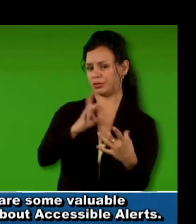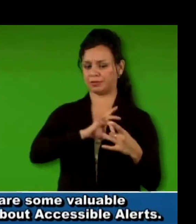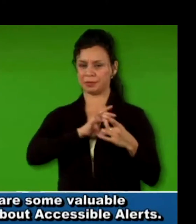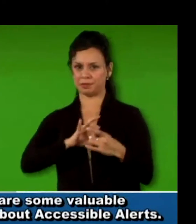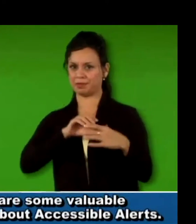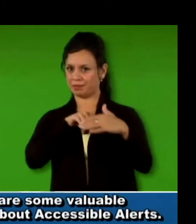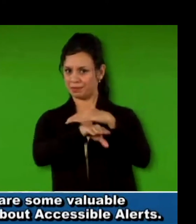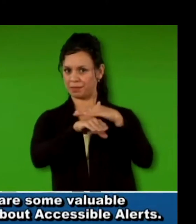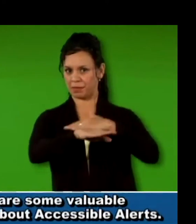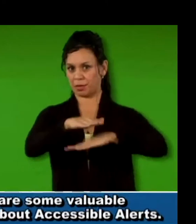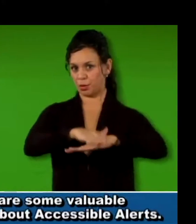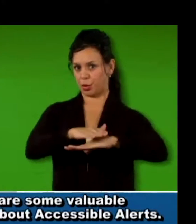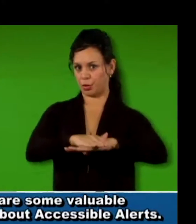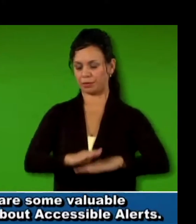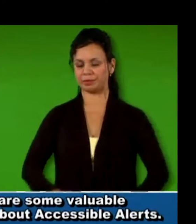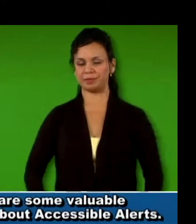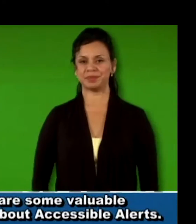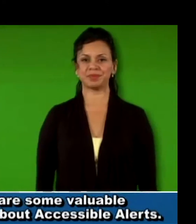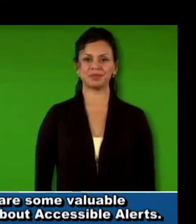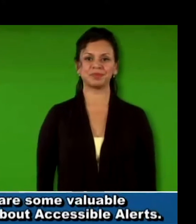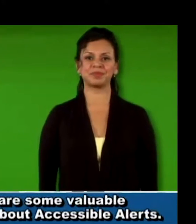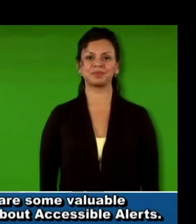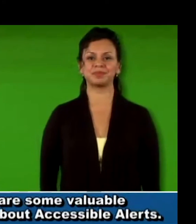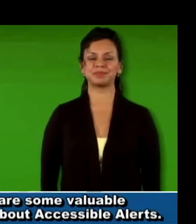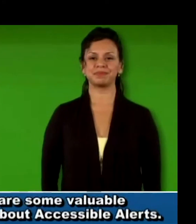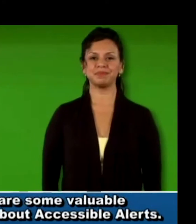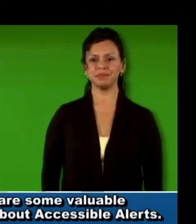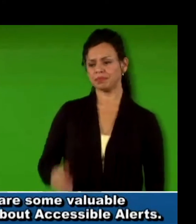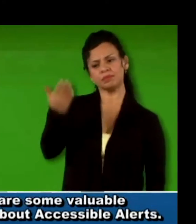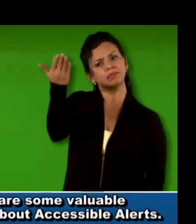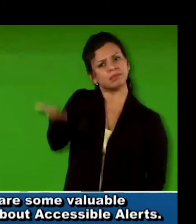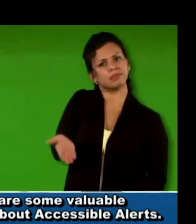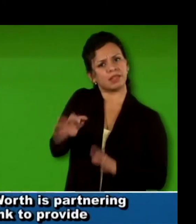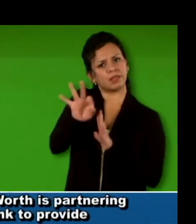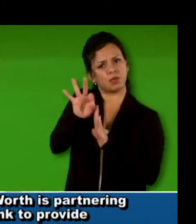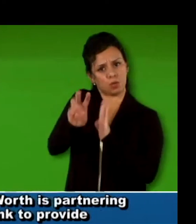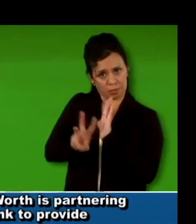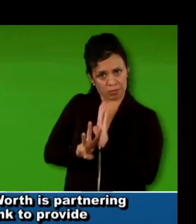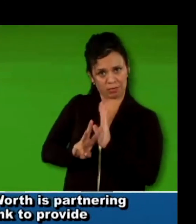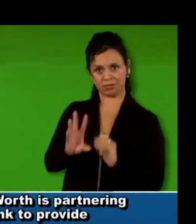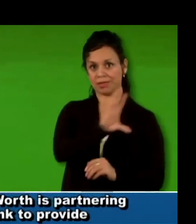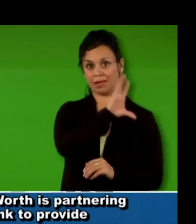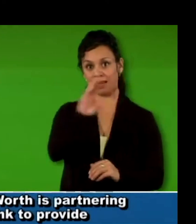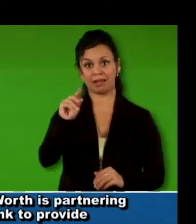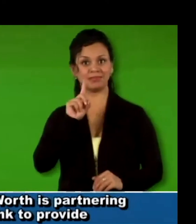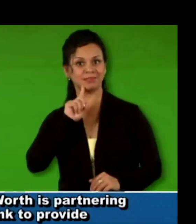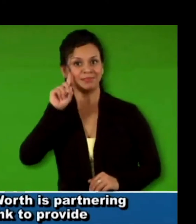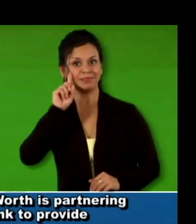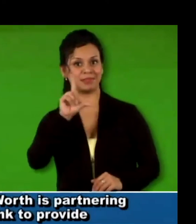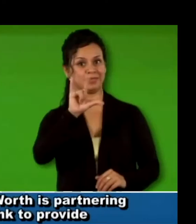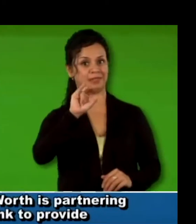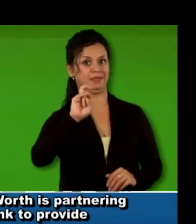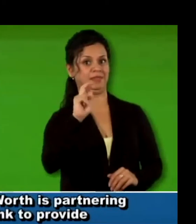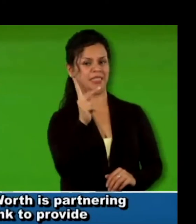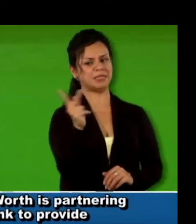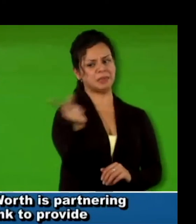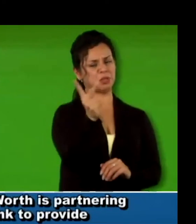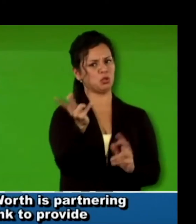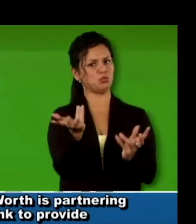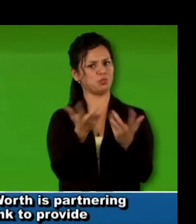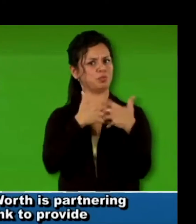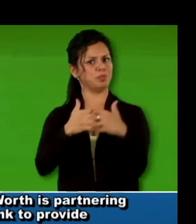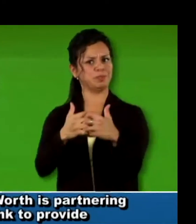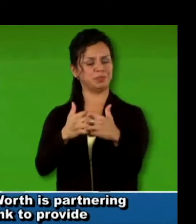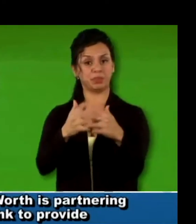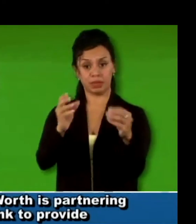in English, captioned, and a signal is provided for a refreshable Braille reader. Participants must be residents of